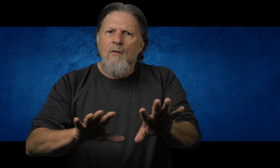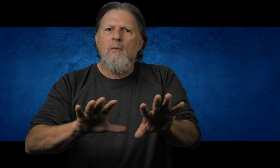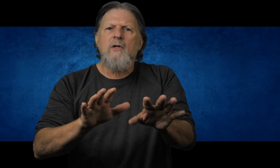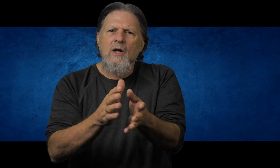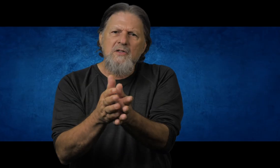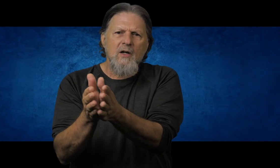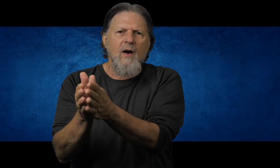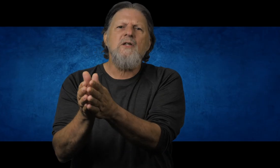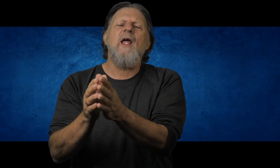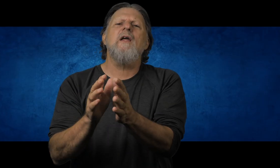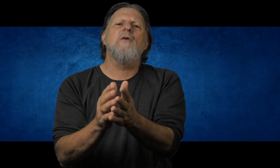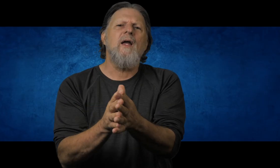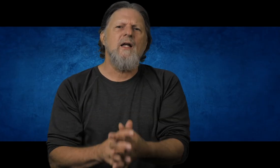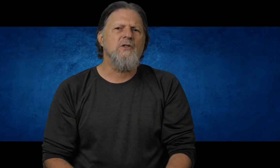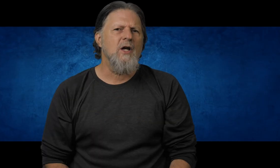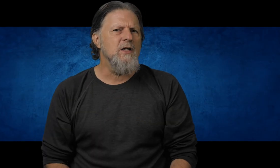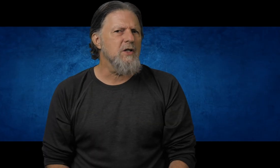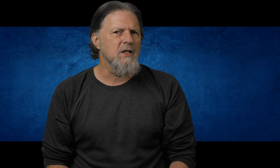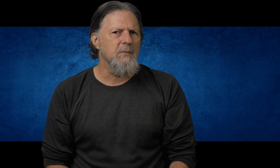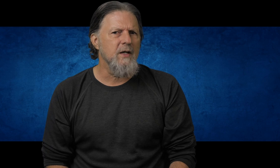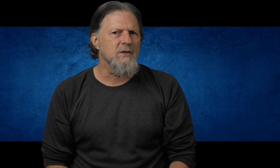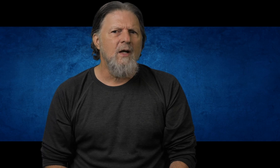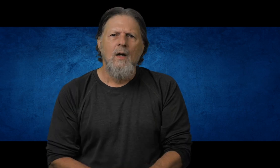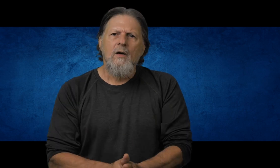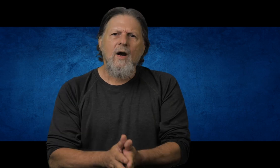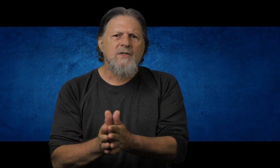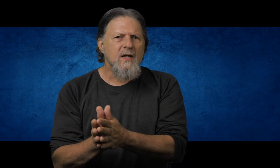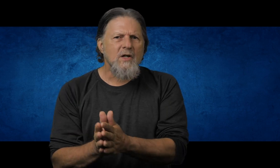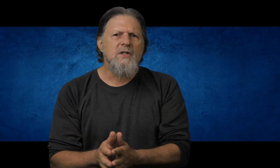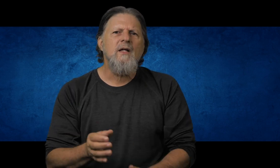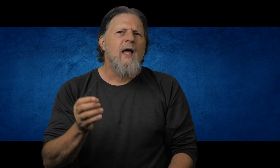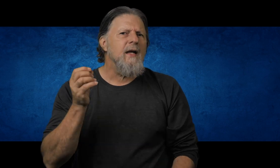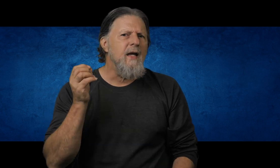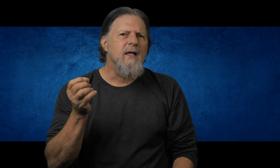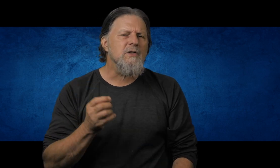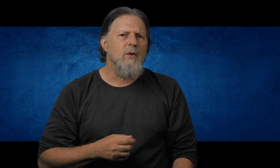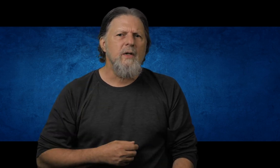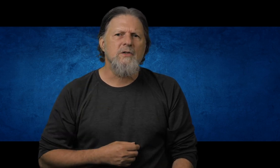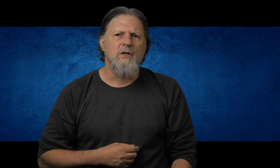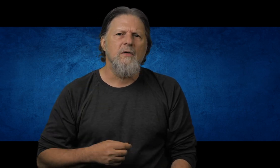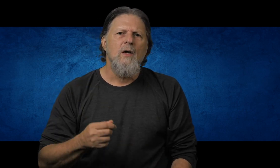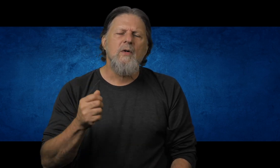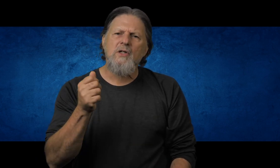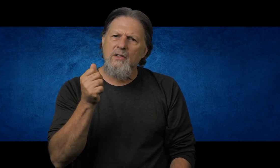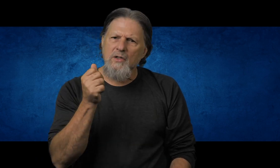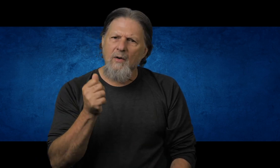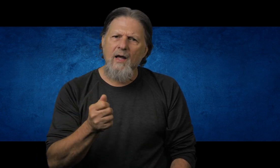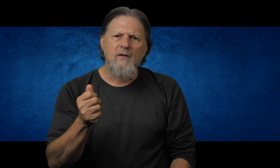when we trust in Christ, a great exchange takes place. Christ takes our sin and he gets what we deserve, which is the wrath of